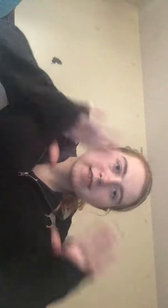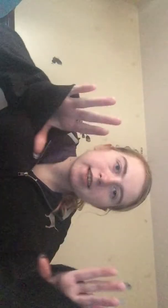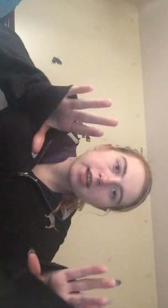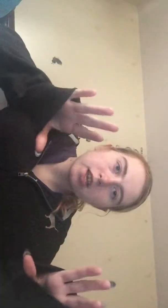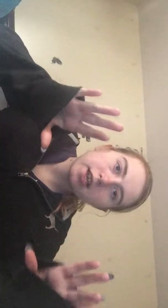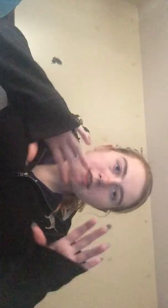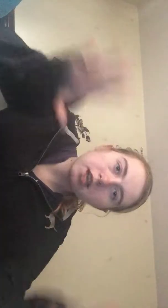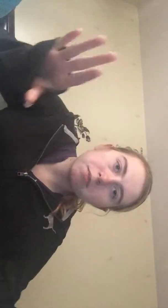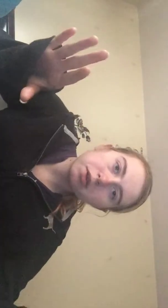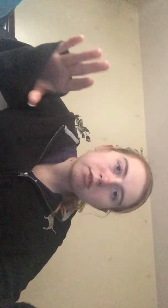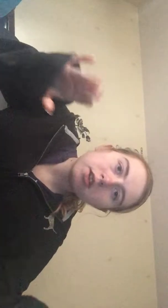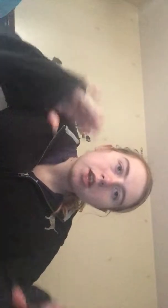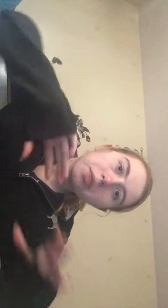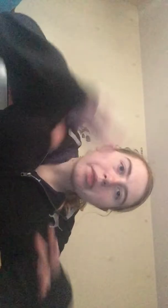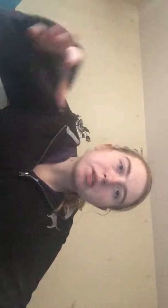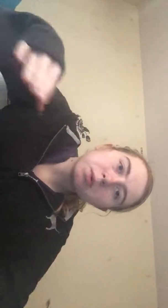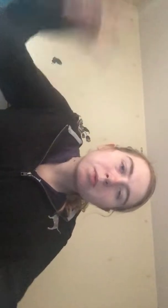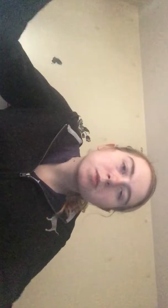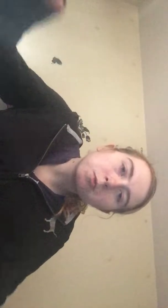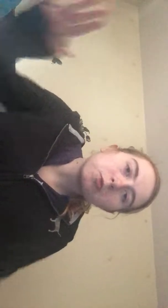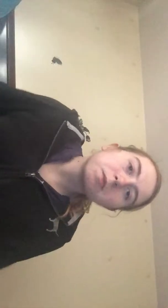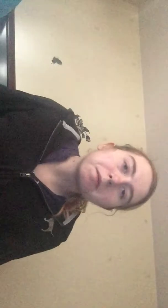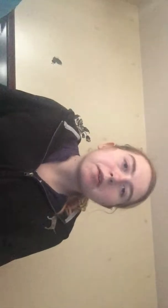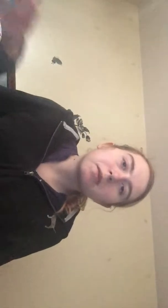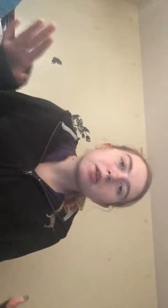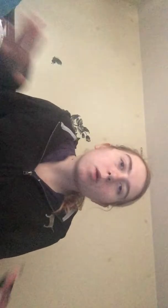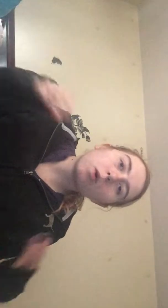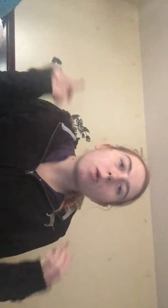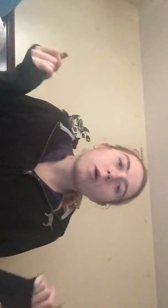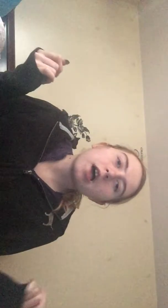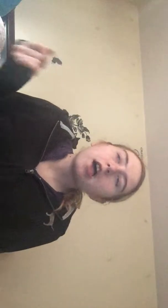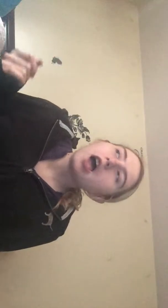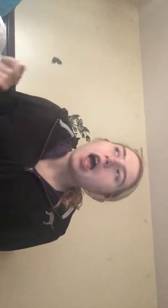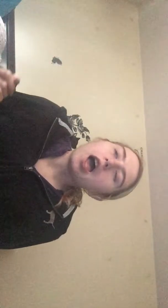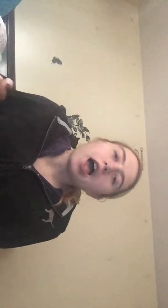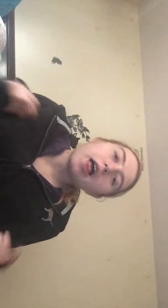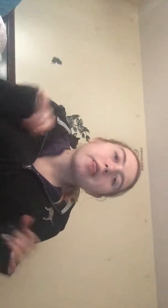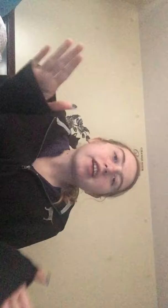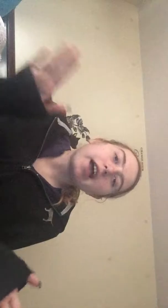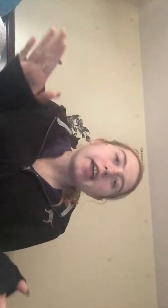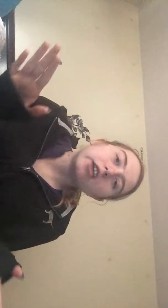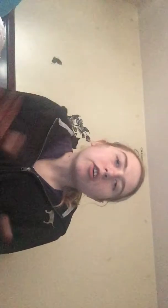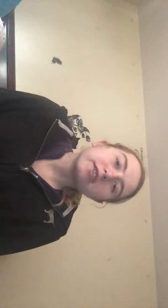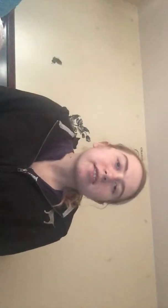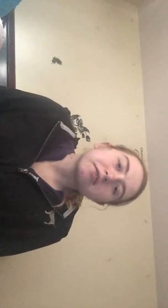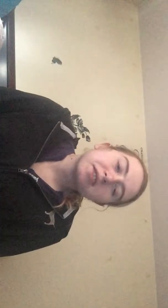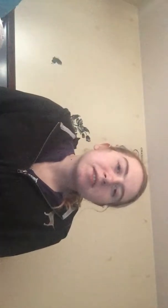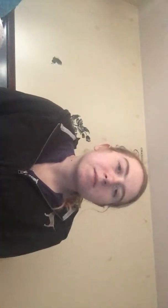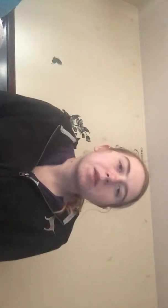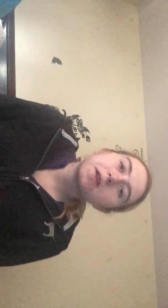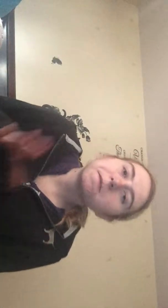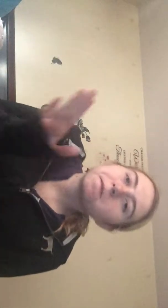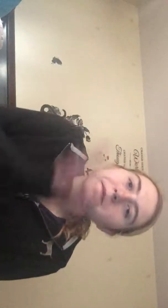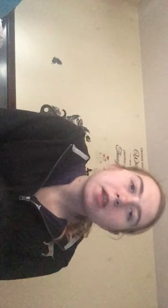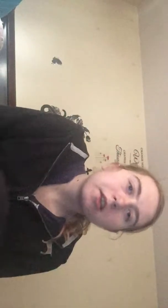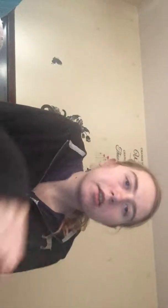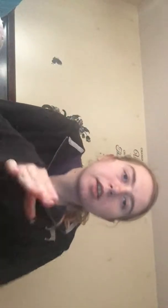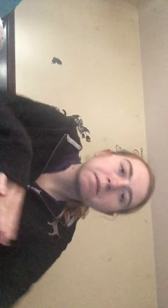was like a head that appeared that's what was creepy about him like like I hate haunted houses and then okay